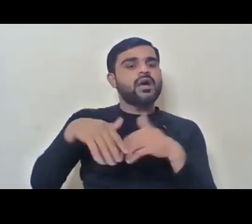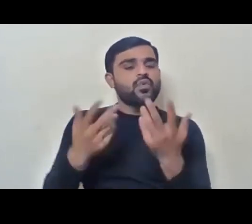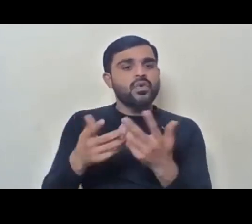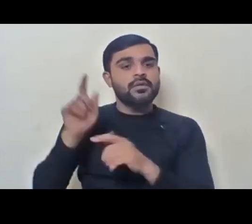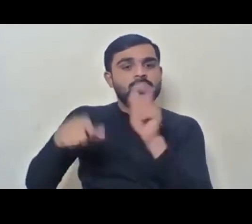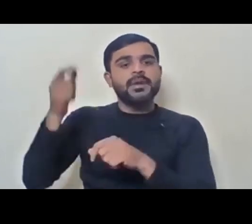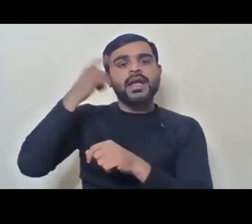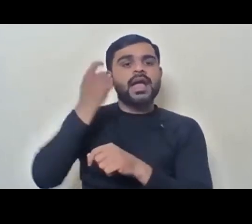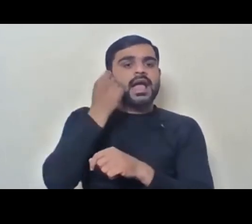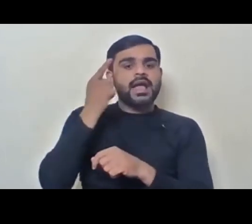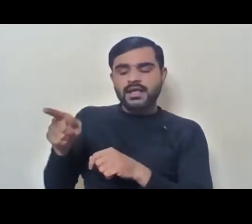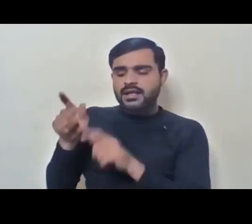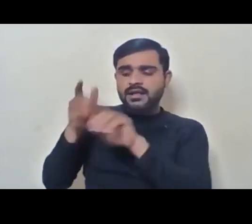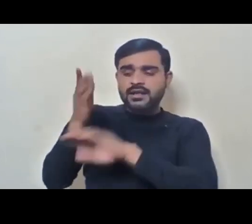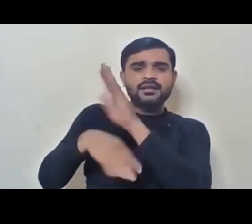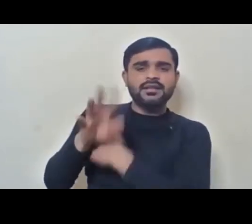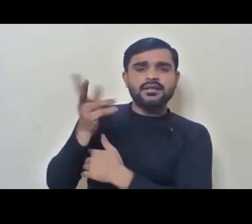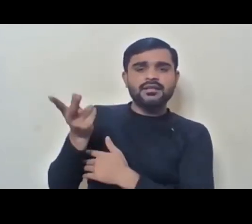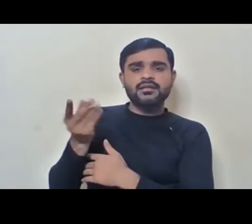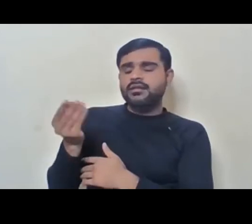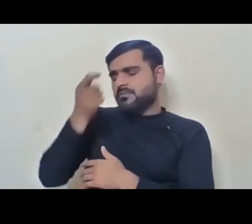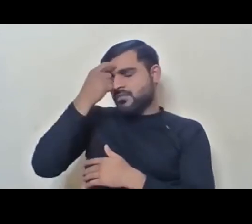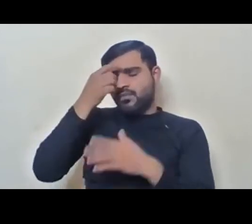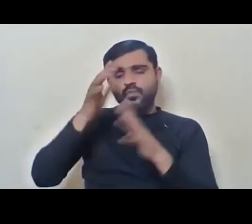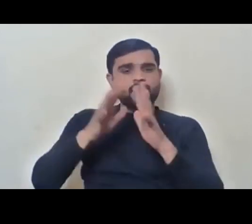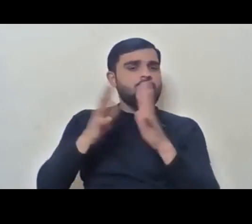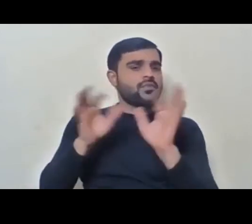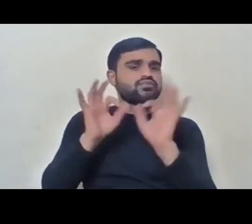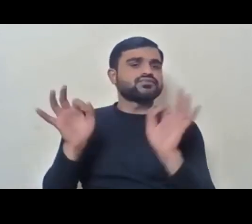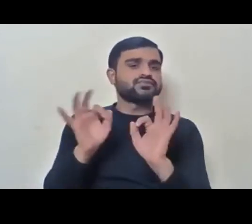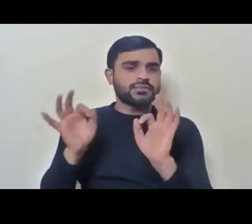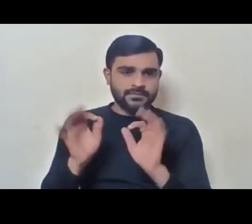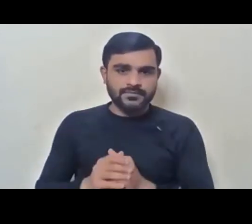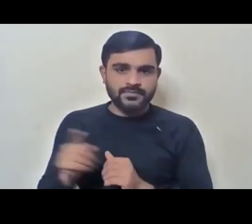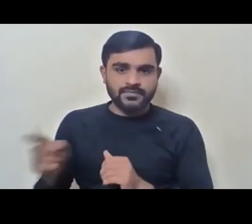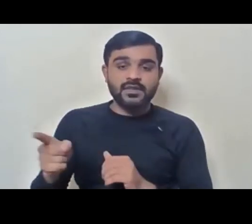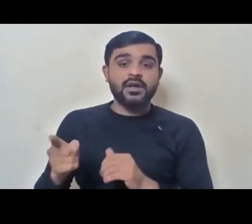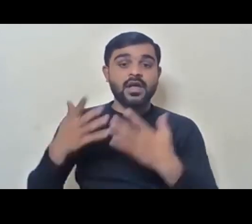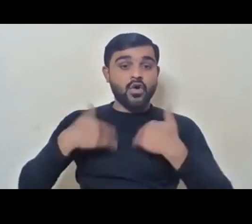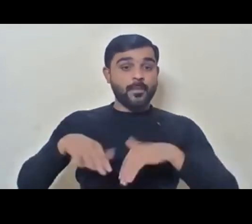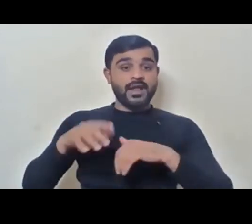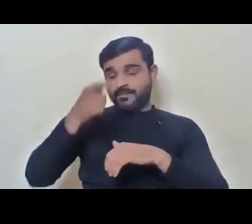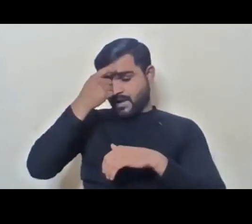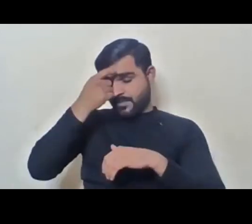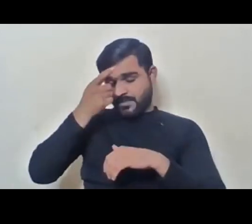to understand that disability is a rights issue, and it's a human rights issue and,